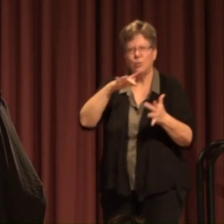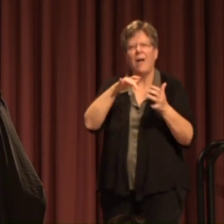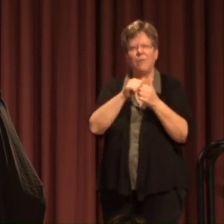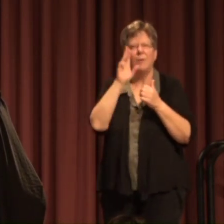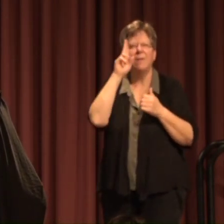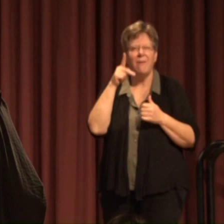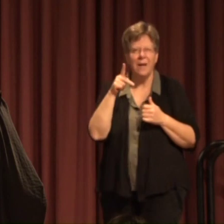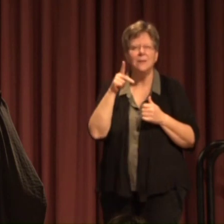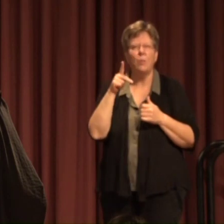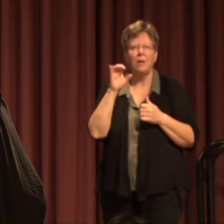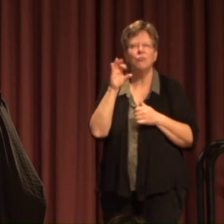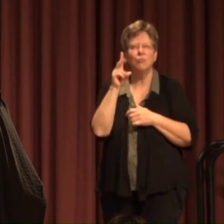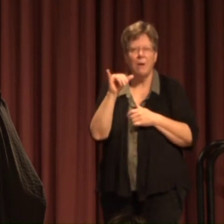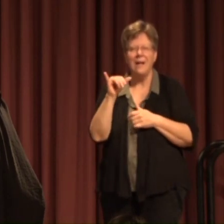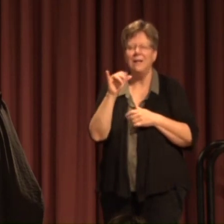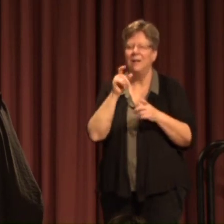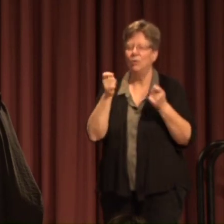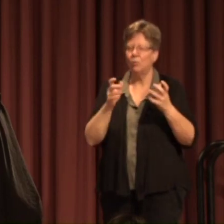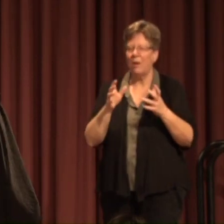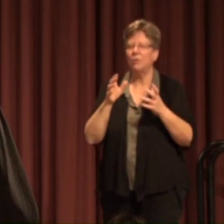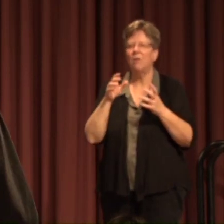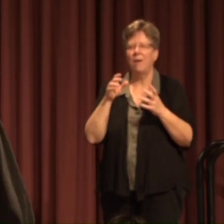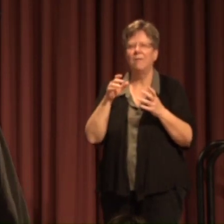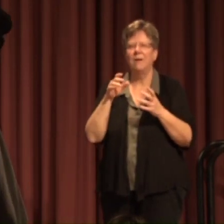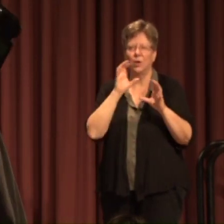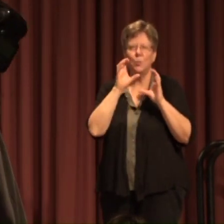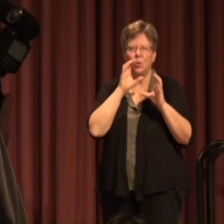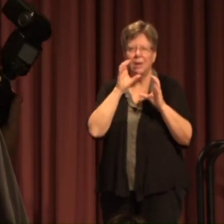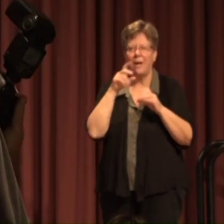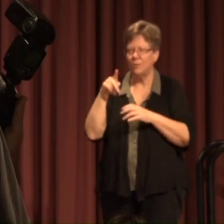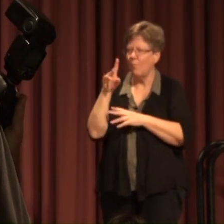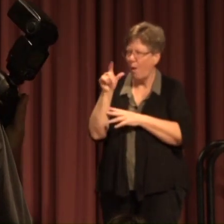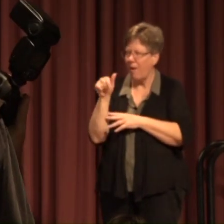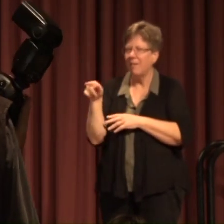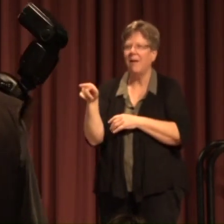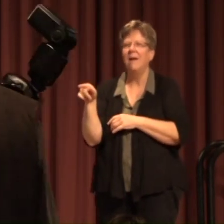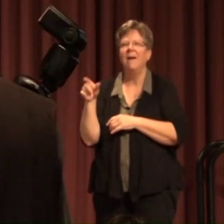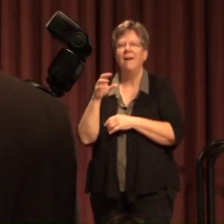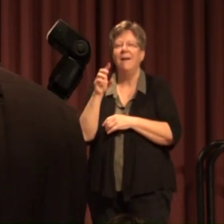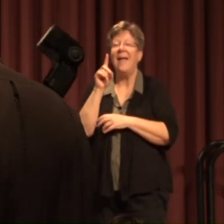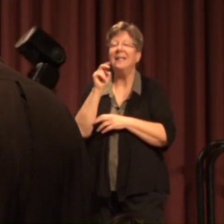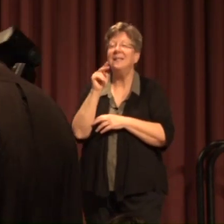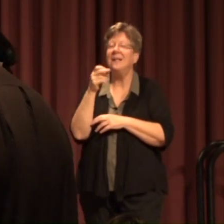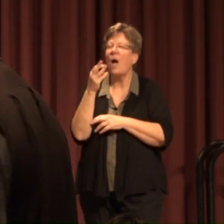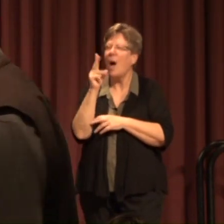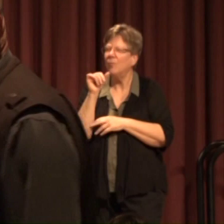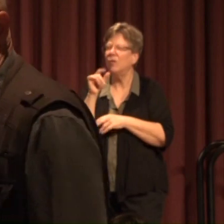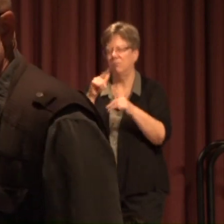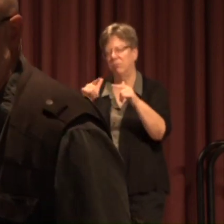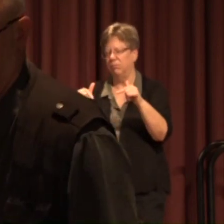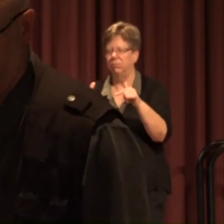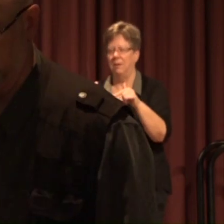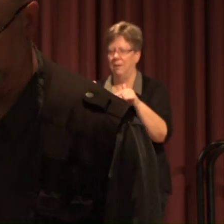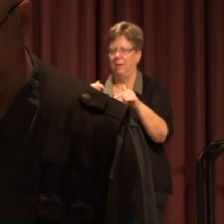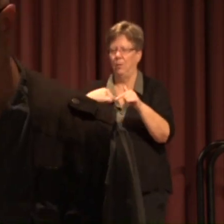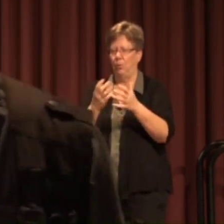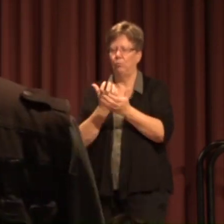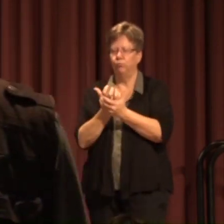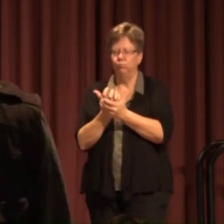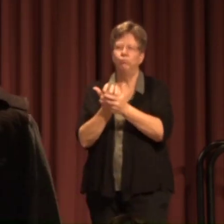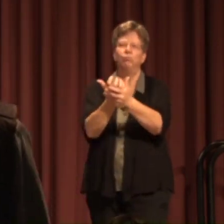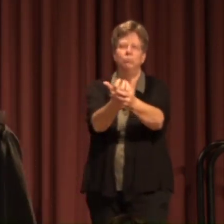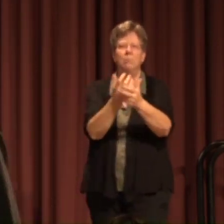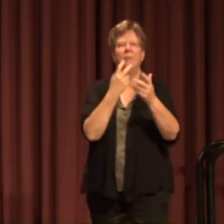Director of Communications Paula Short and Dean Humphrey and others To visit